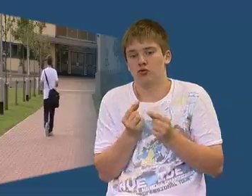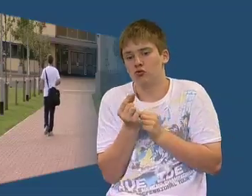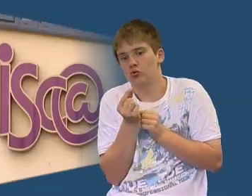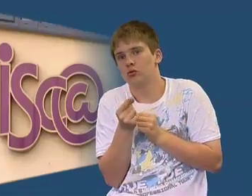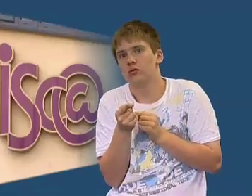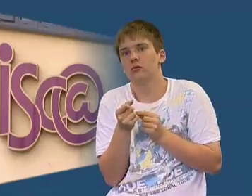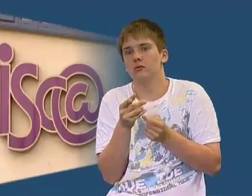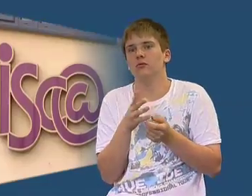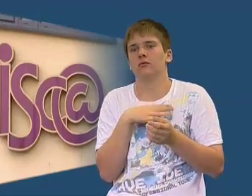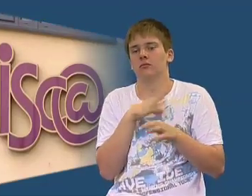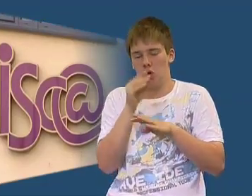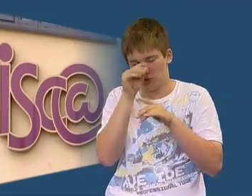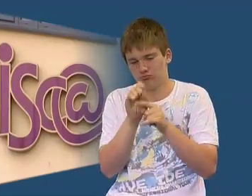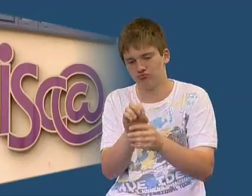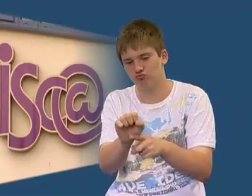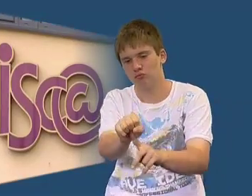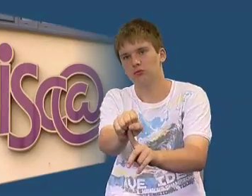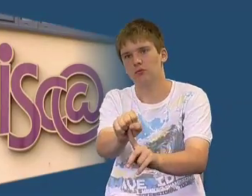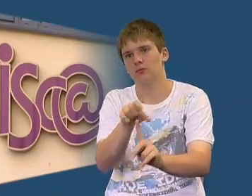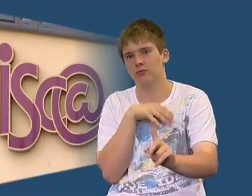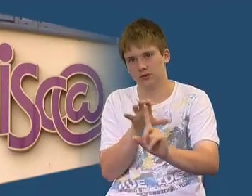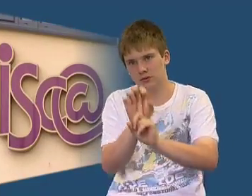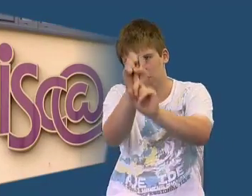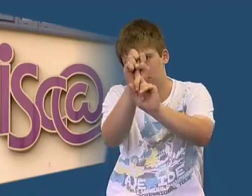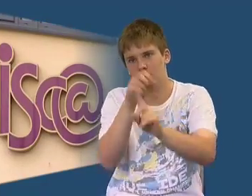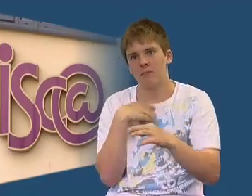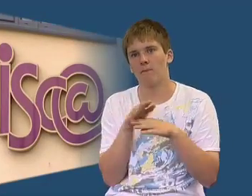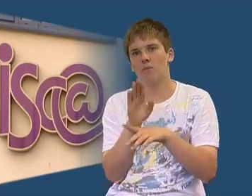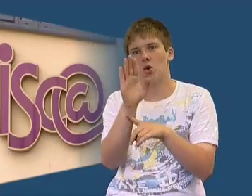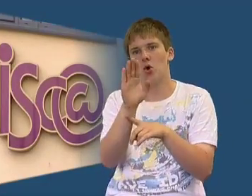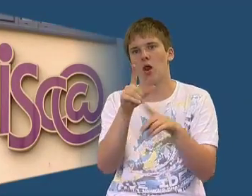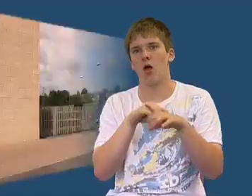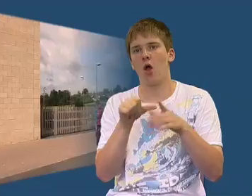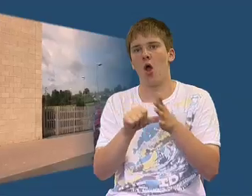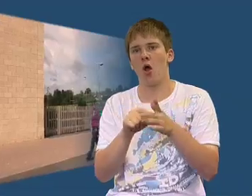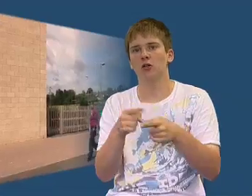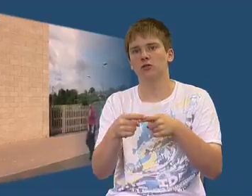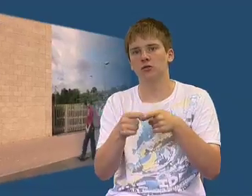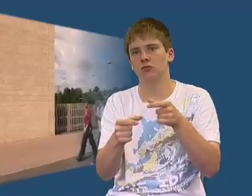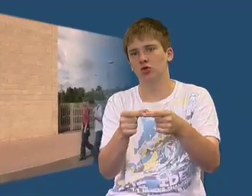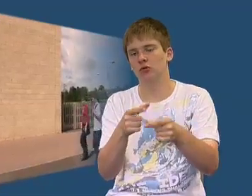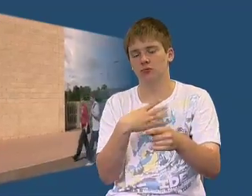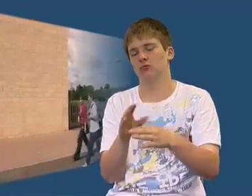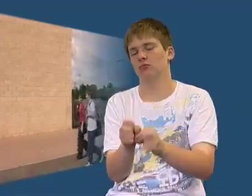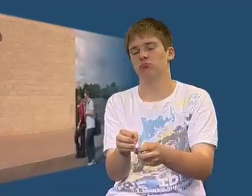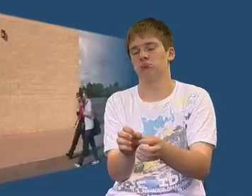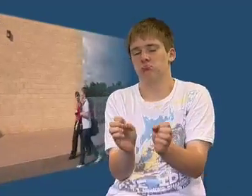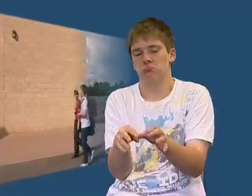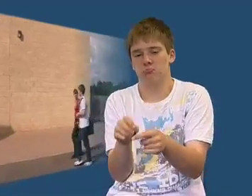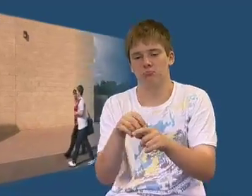GCSE course was coming up, the exam was coming up soon and I did have a lot of catch up work. So it was hard, the English was hard, learning all the new